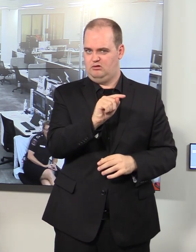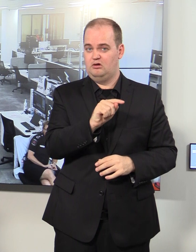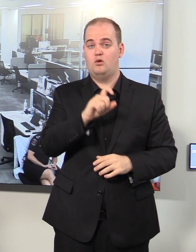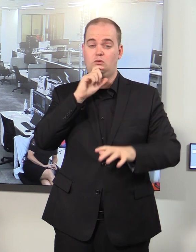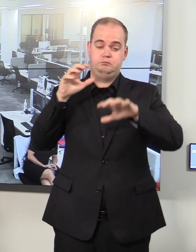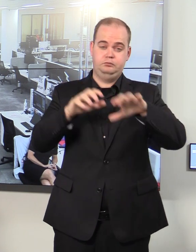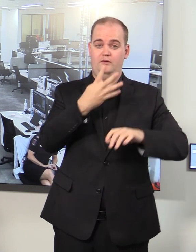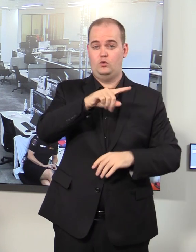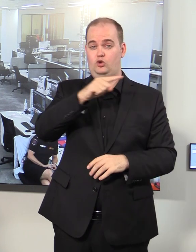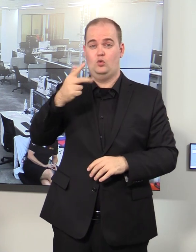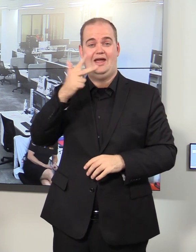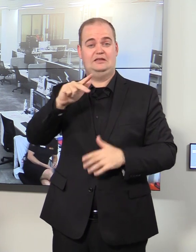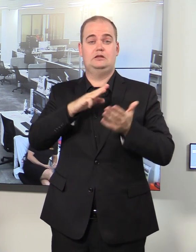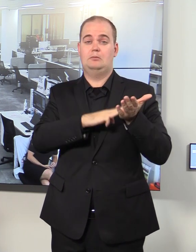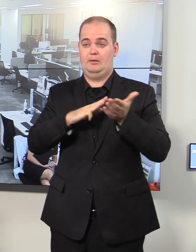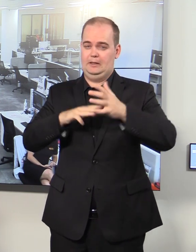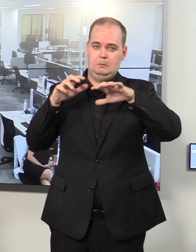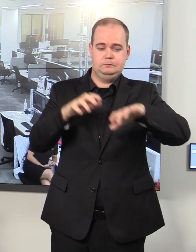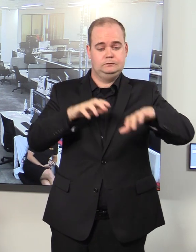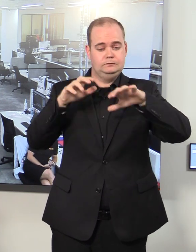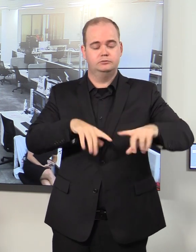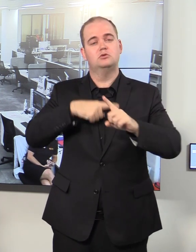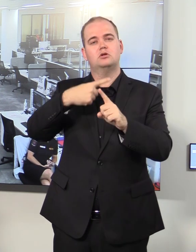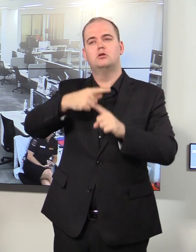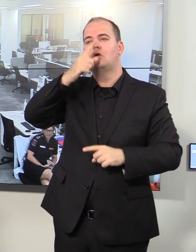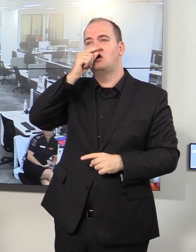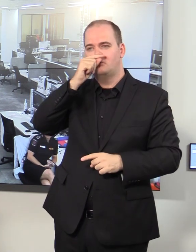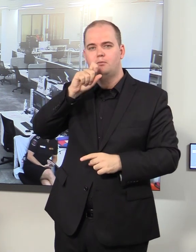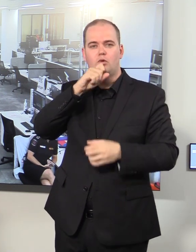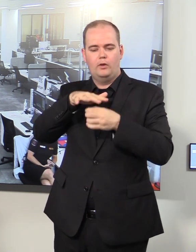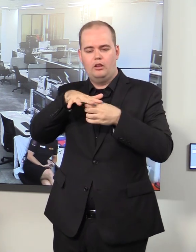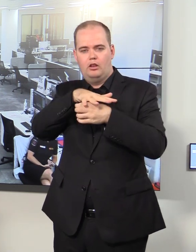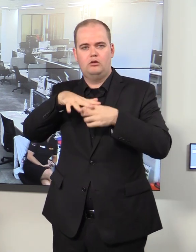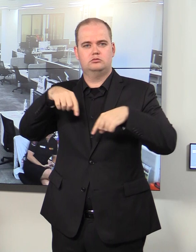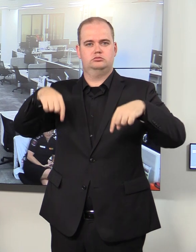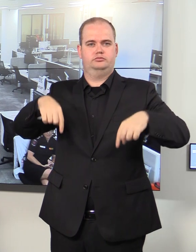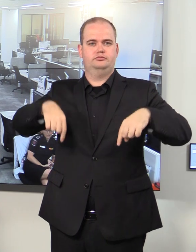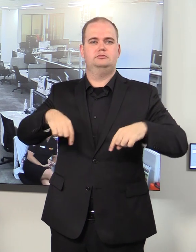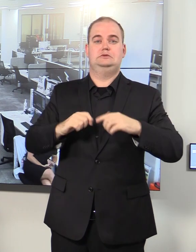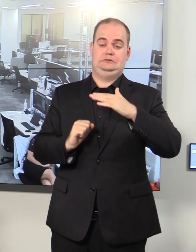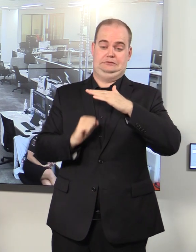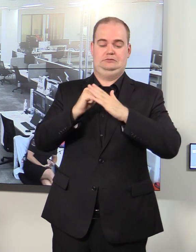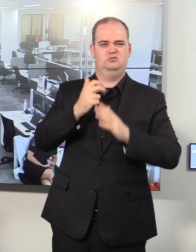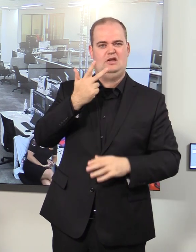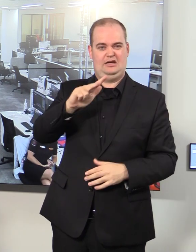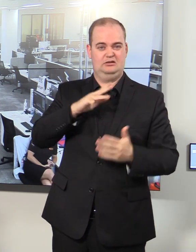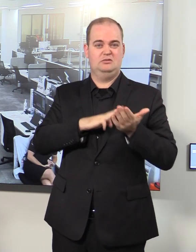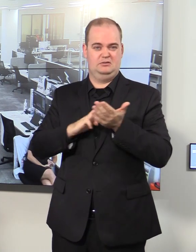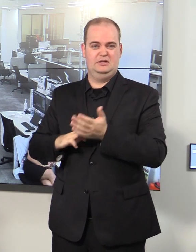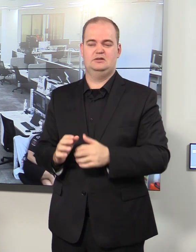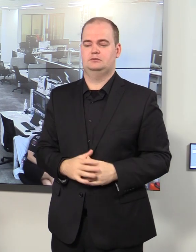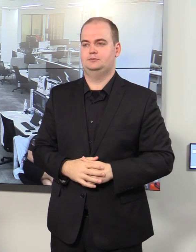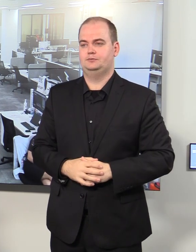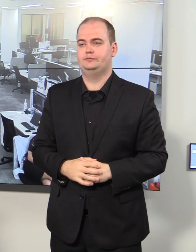millimetres and potential local falls in excess of 80 millimetres. There's